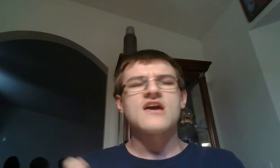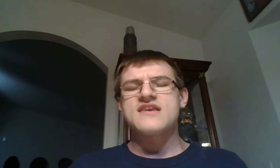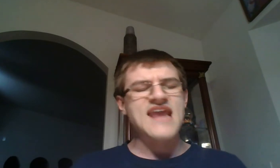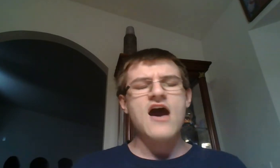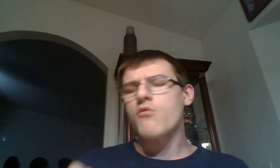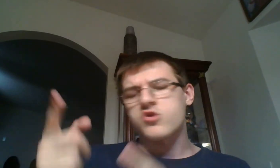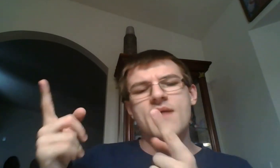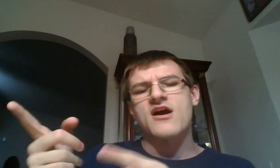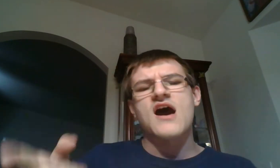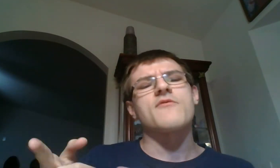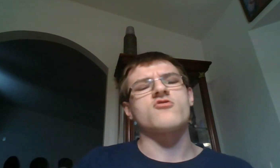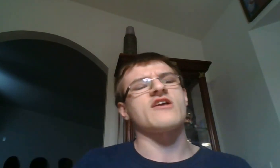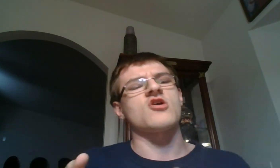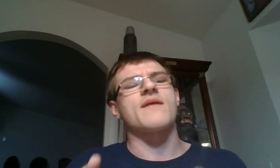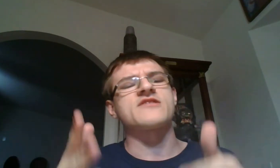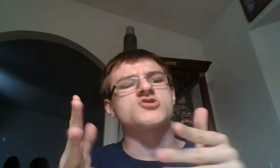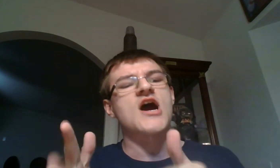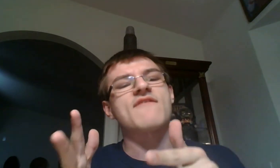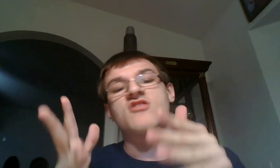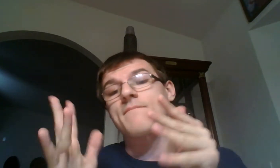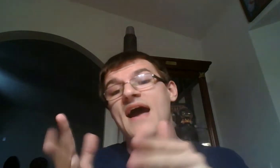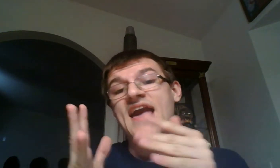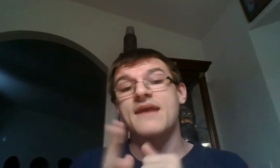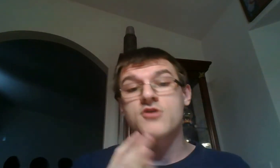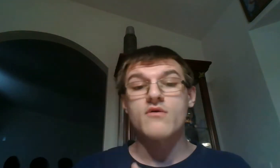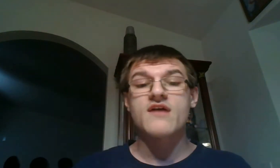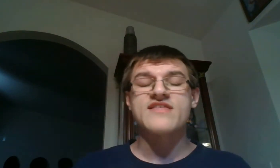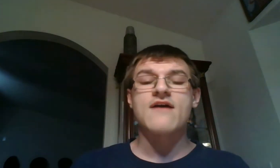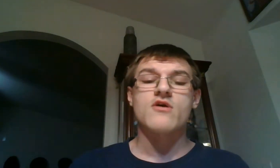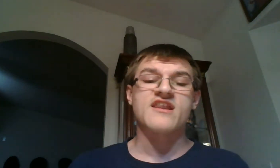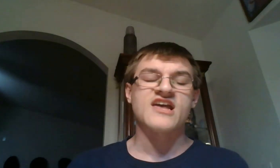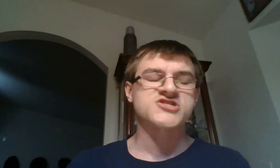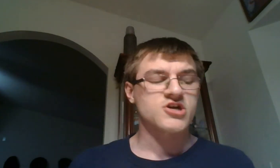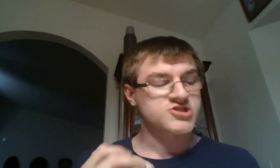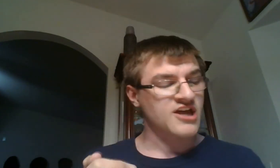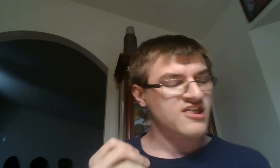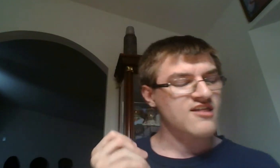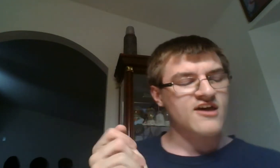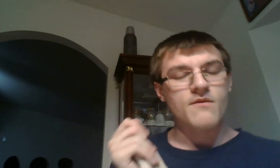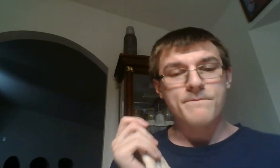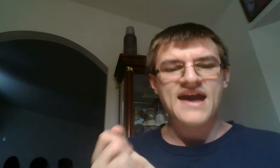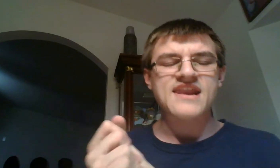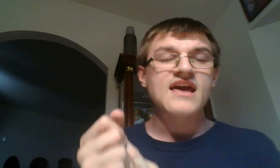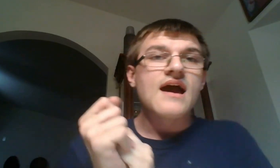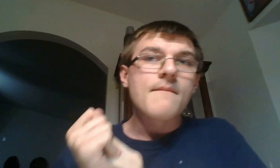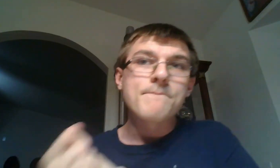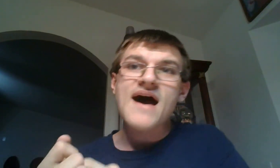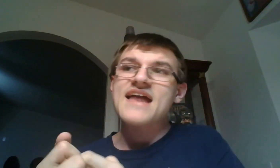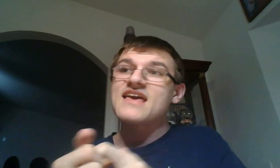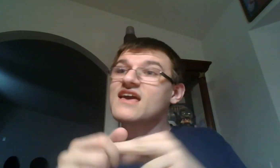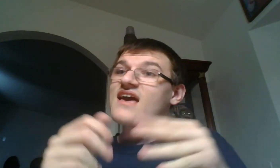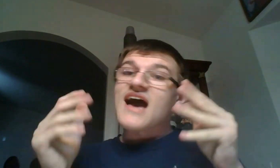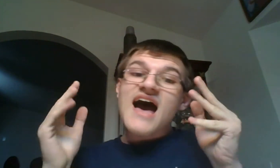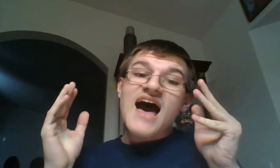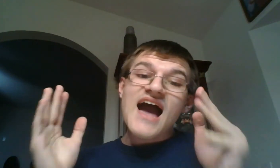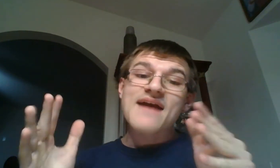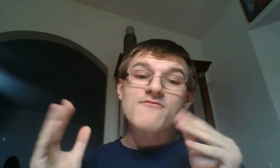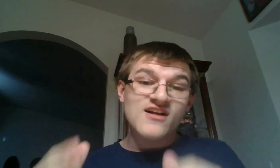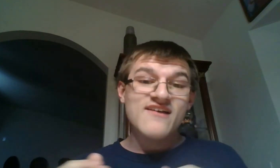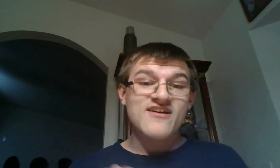Now, we'll talk about Gobba's race, talk about the drivers, and might end up going over that organization here just a little bit. But I am really, really